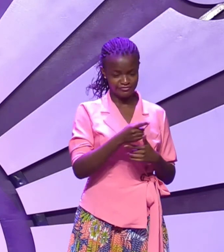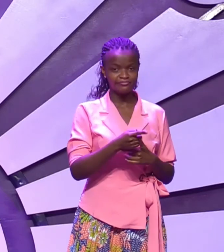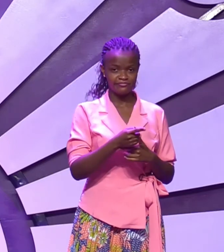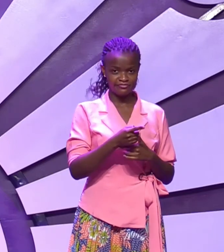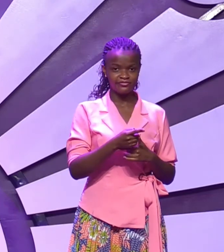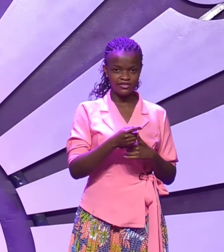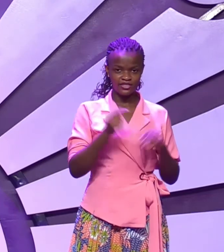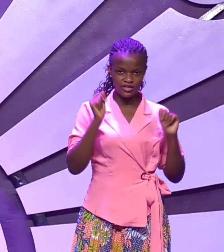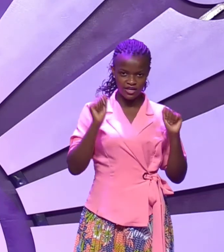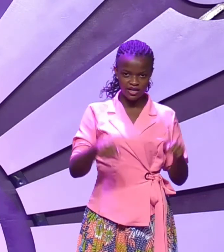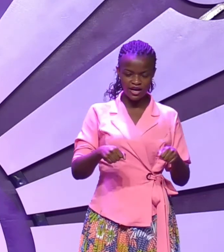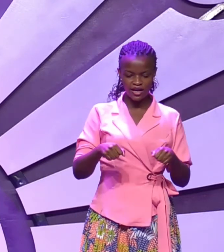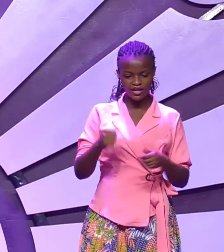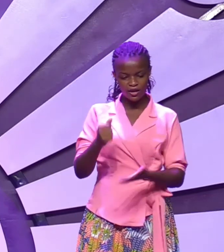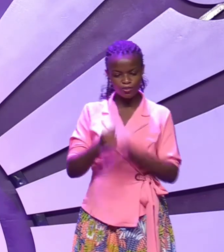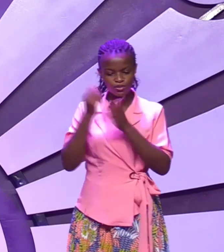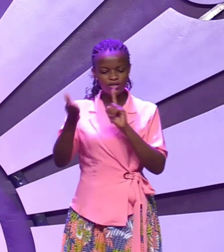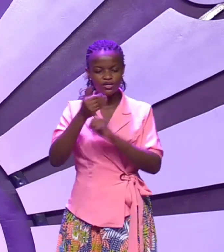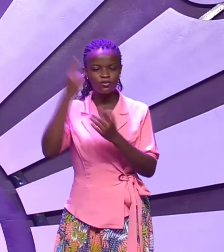to make sure you get what you need